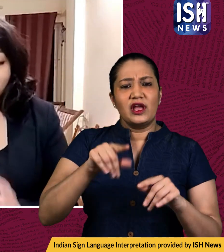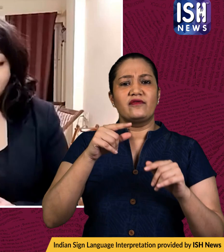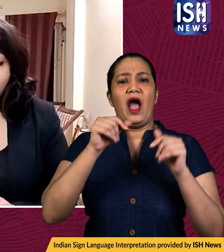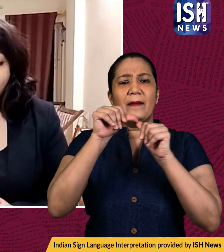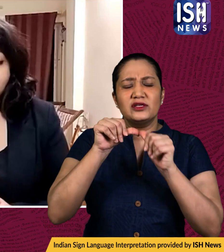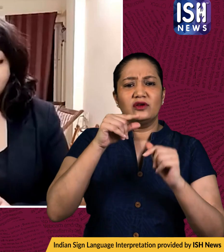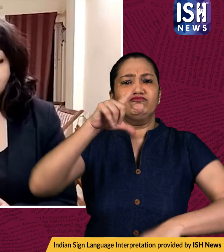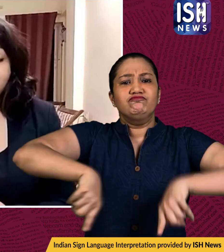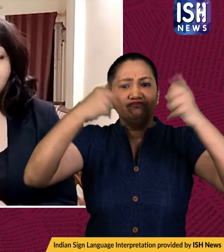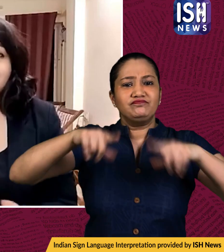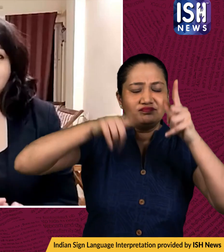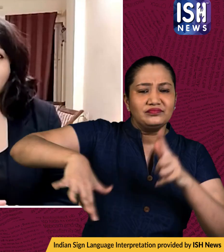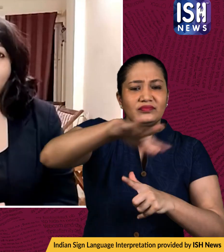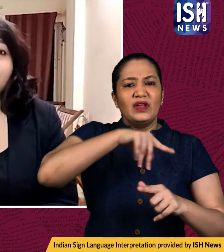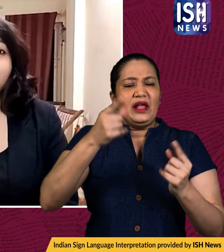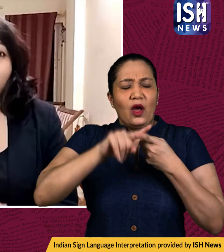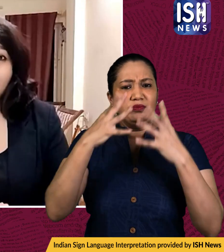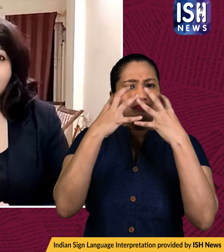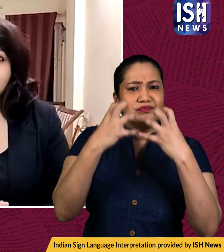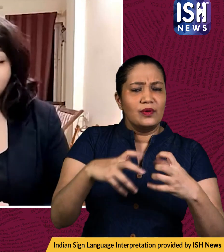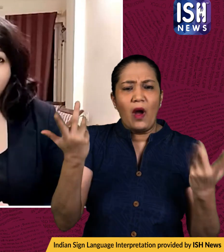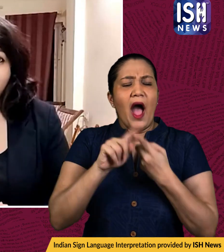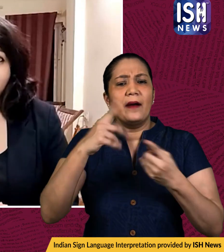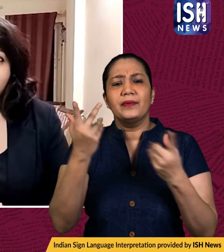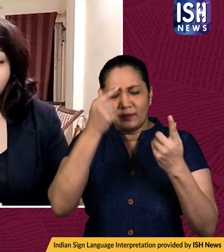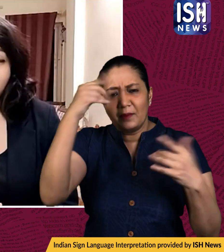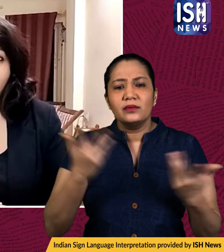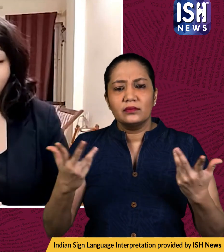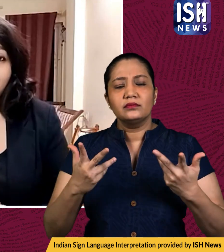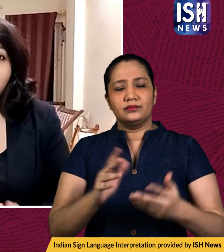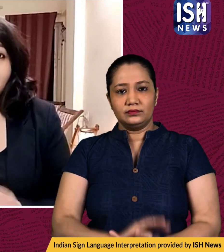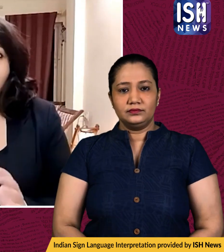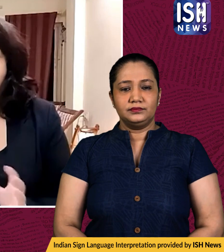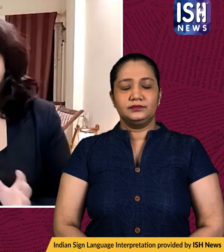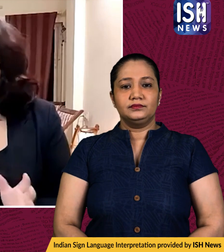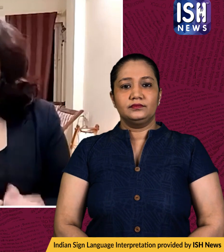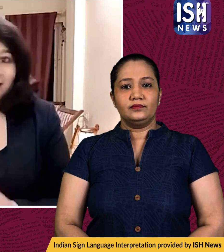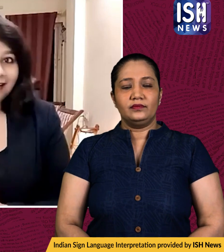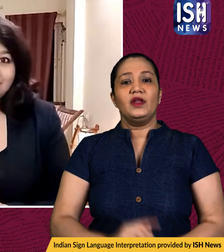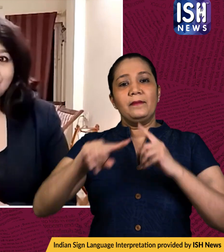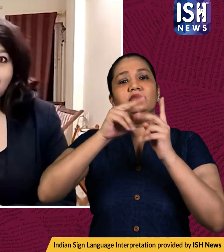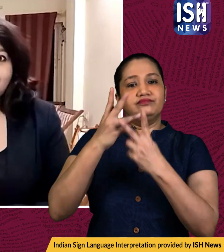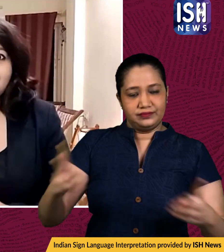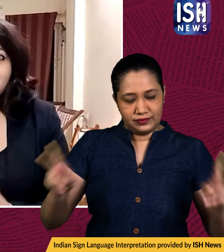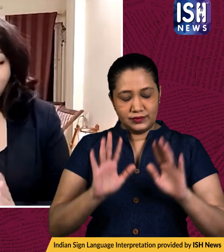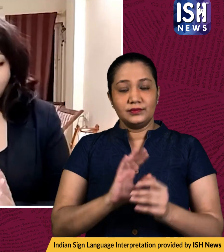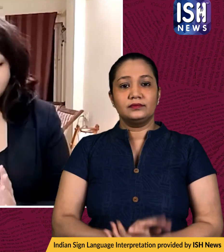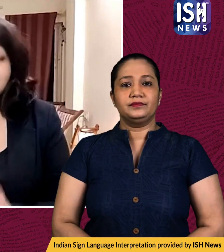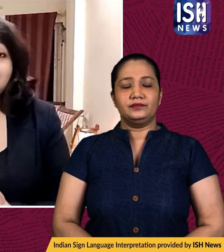rainforest reaching the tipping point and why it is going to uh happen uh among other stories so uh stay